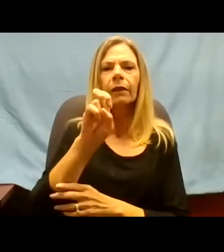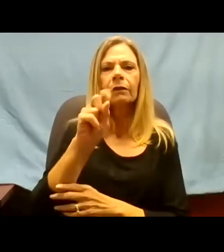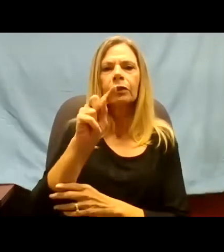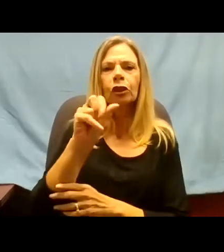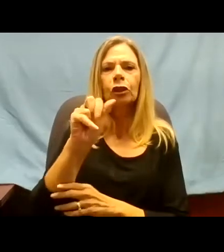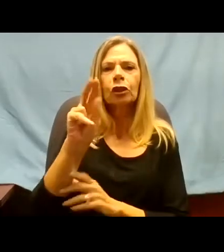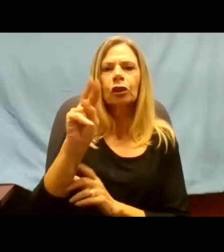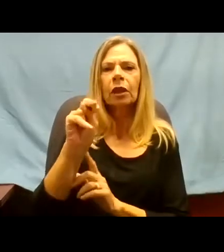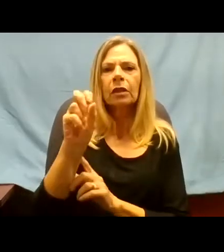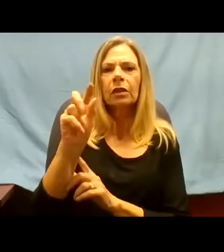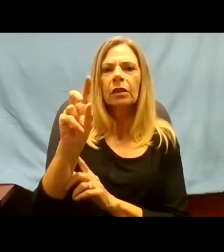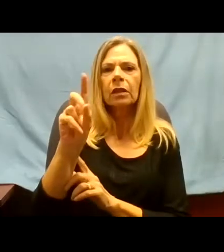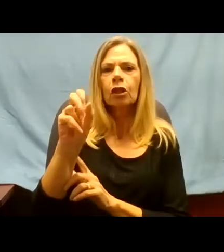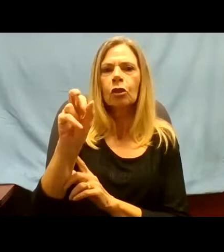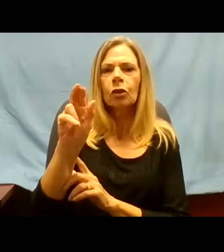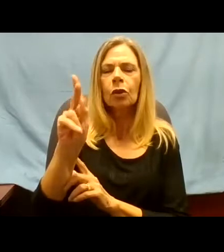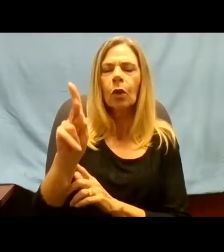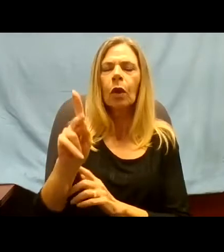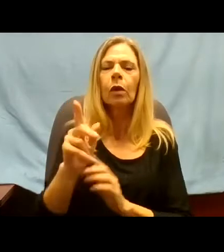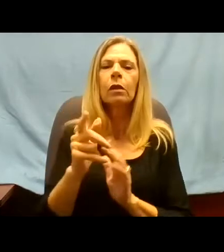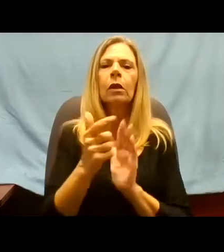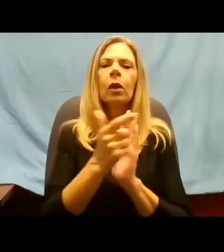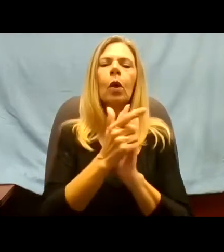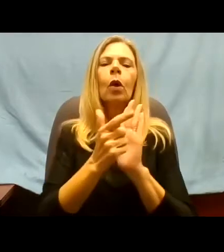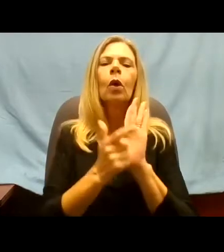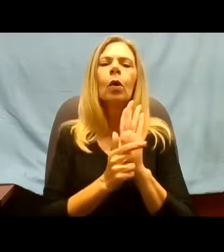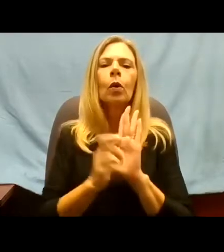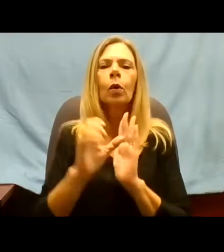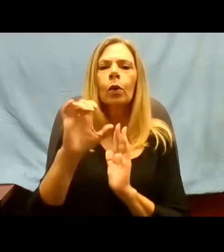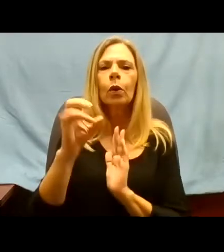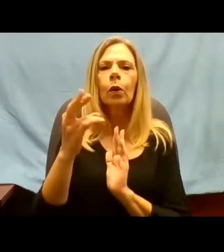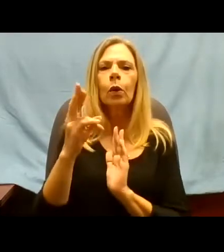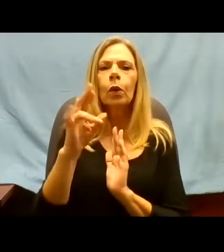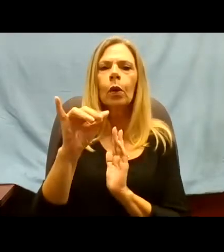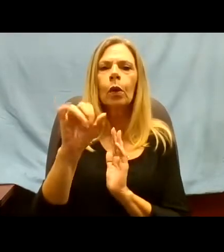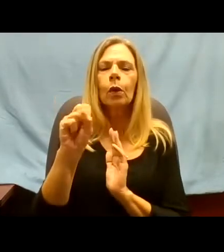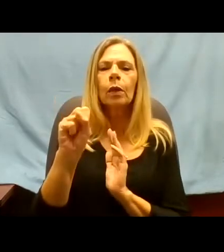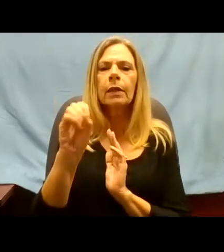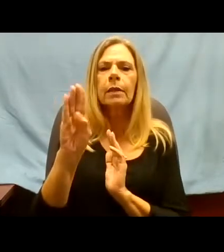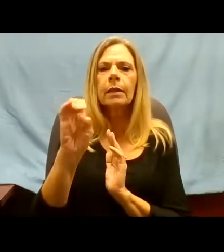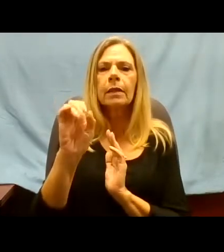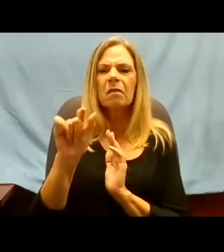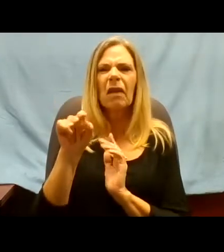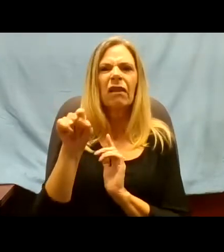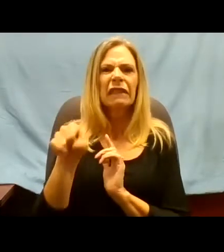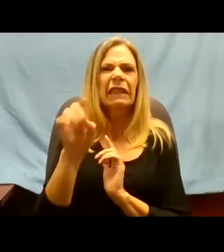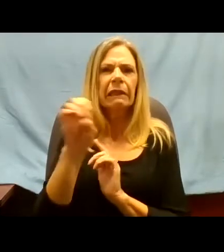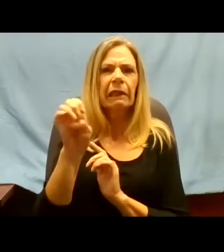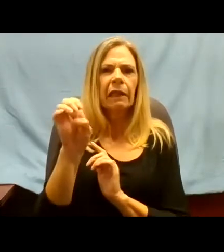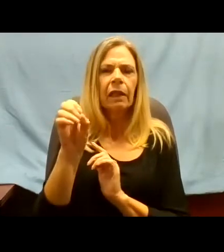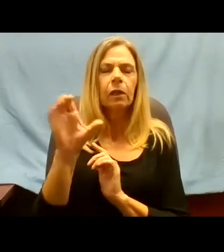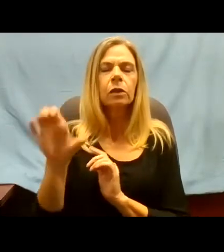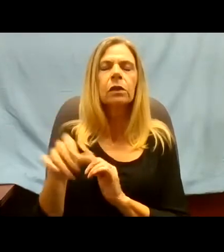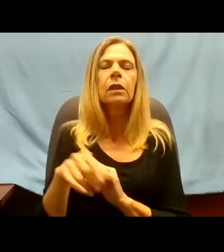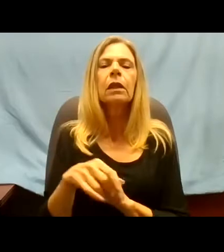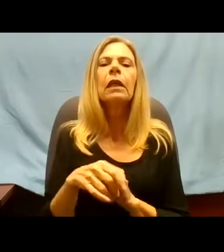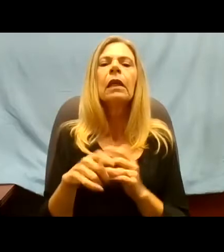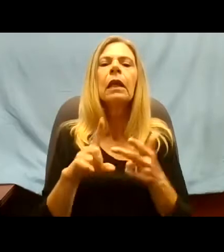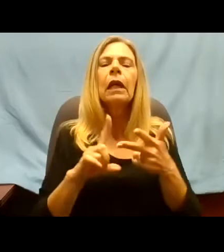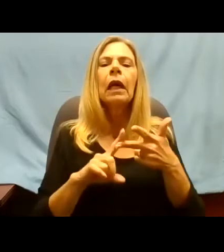lawyer named Chris Bell, who was with the EEOC. Judy Heumann. Many of you know